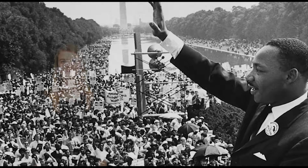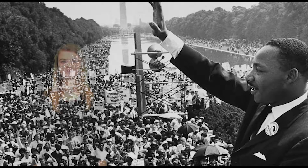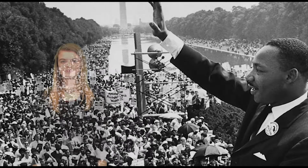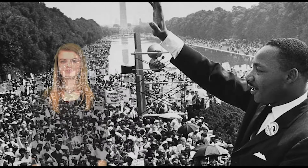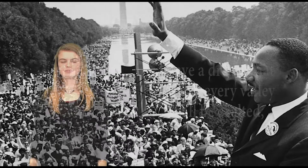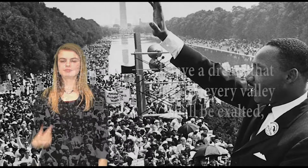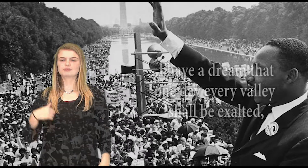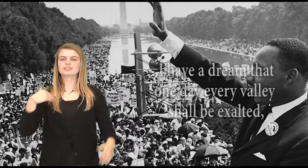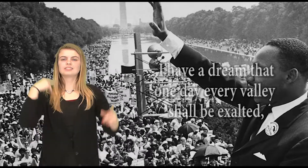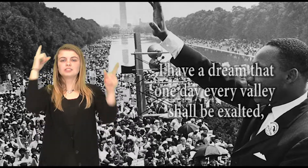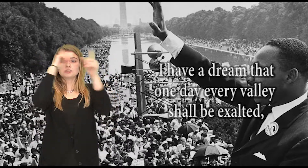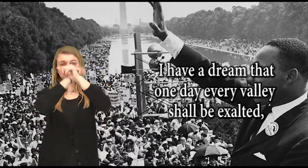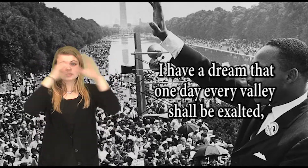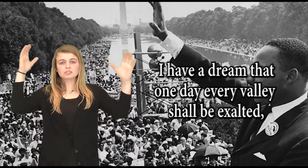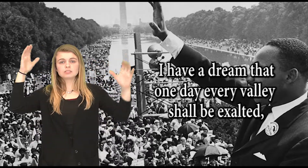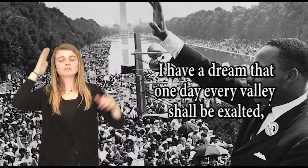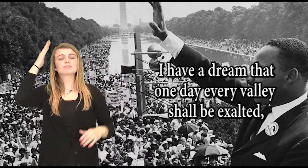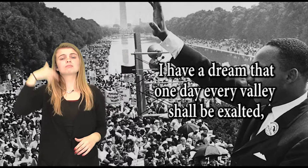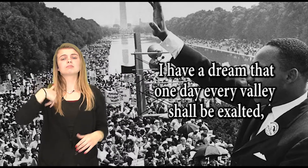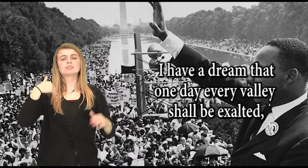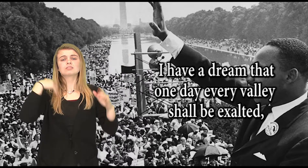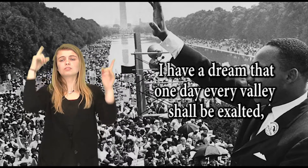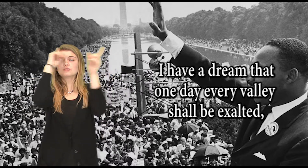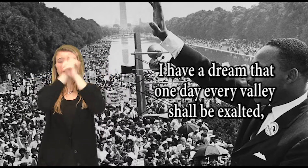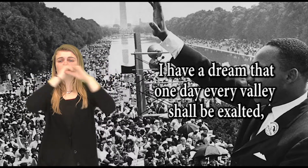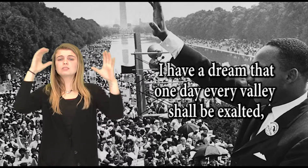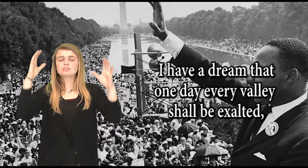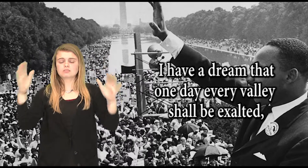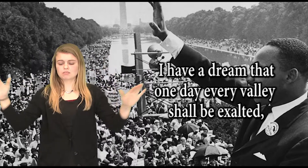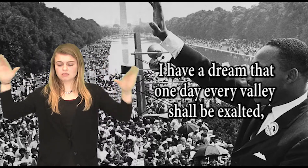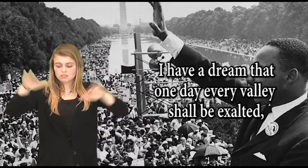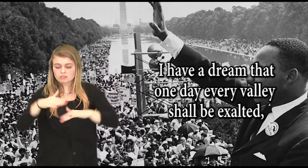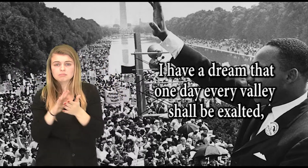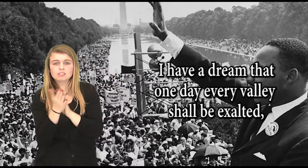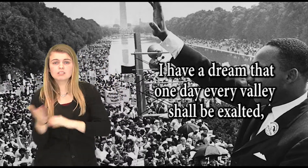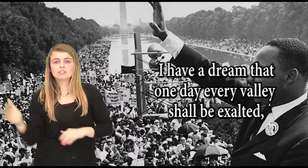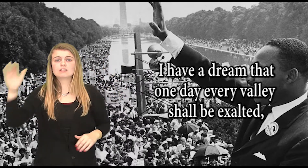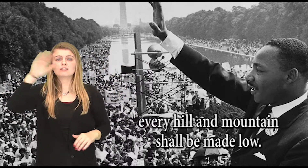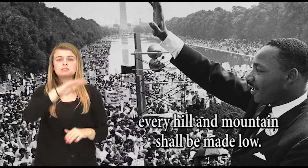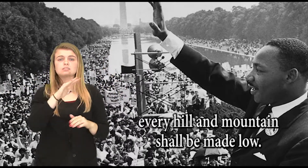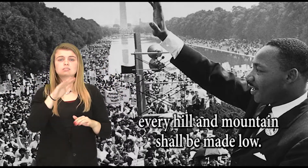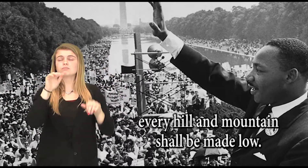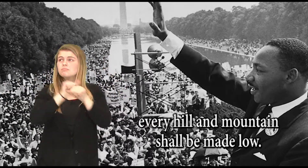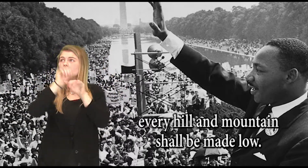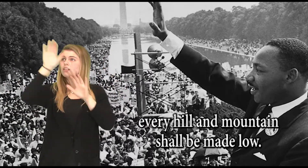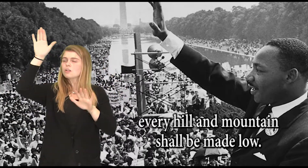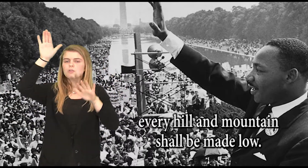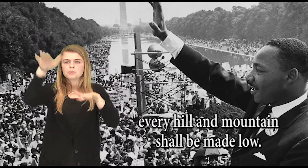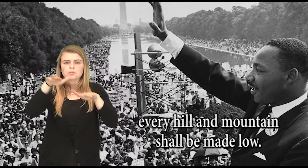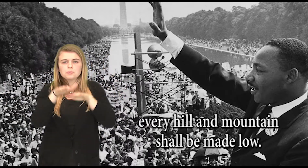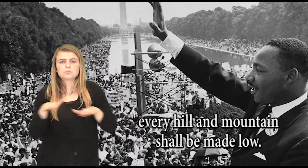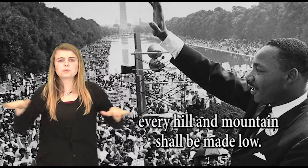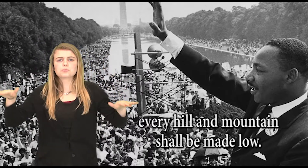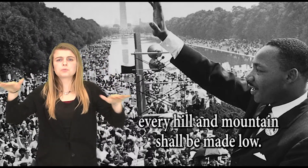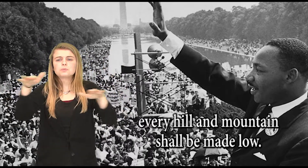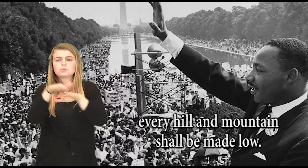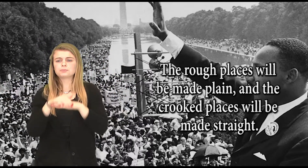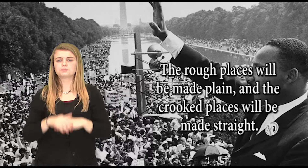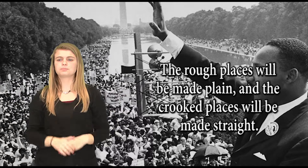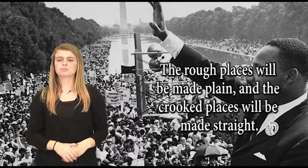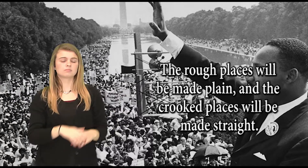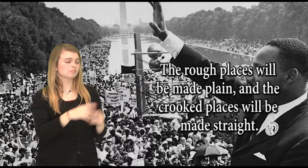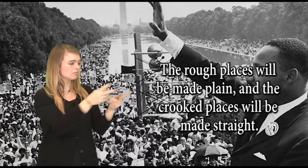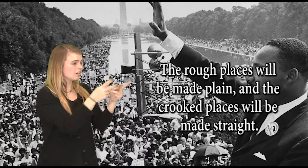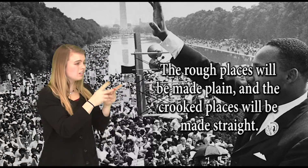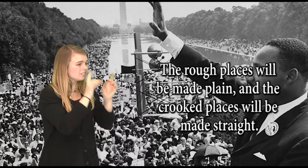I have a dream that one day every valley shall be exalted and every hill and mountain shall be made low. The